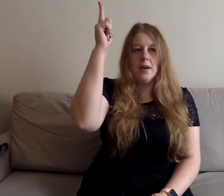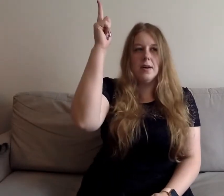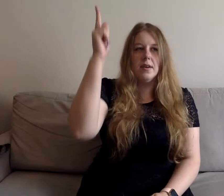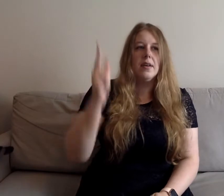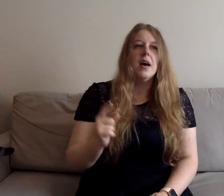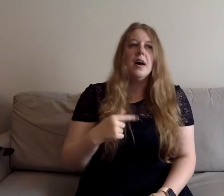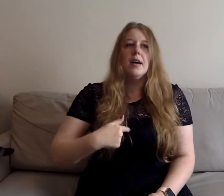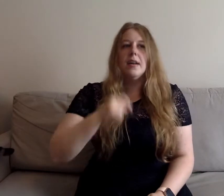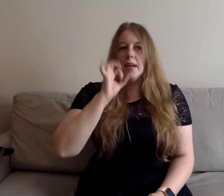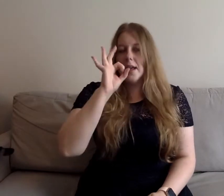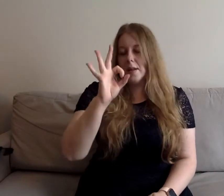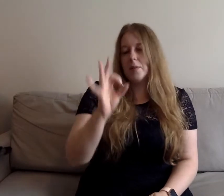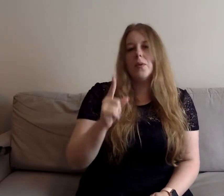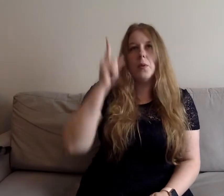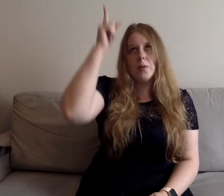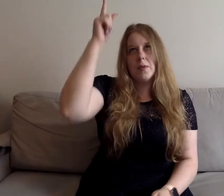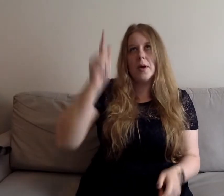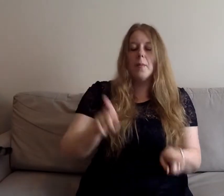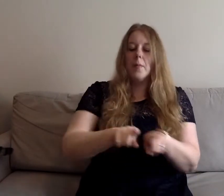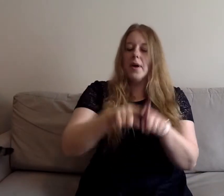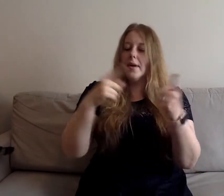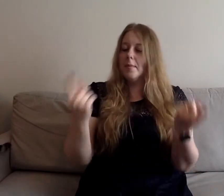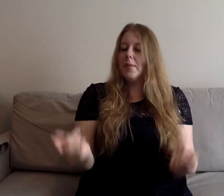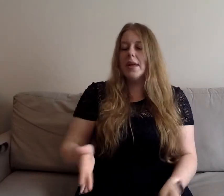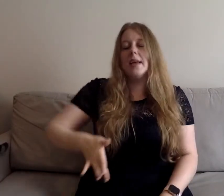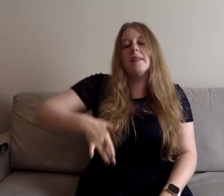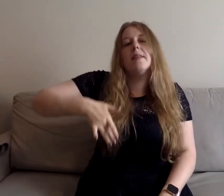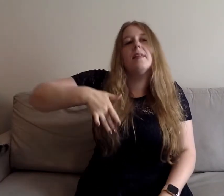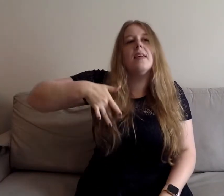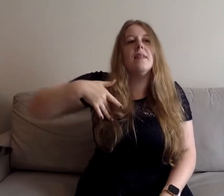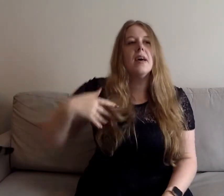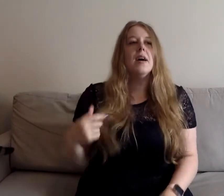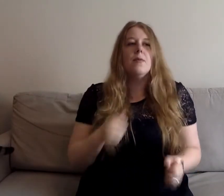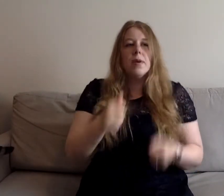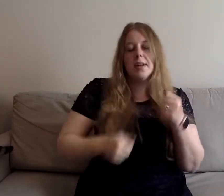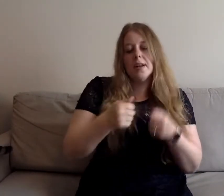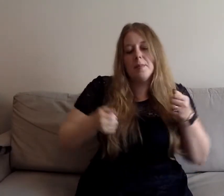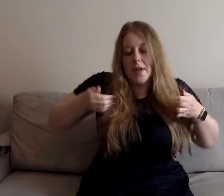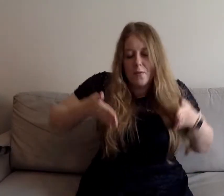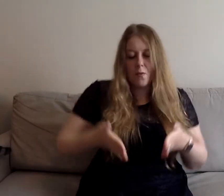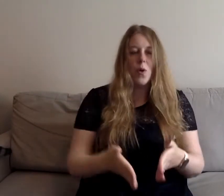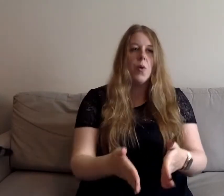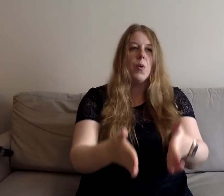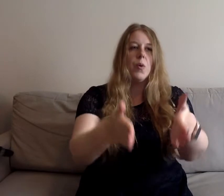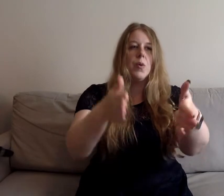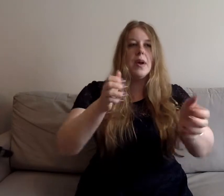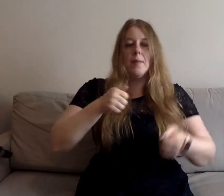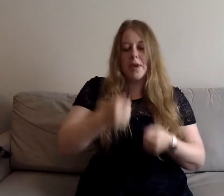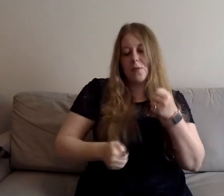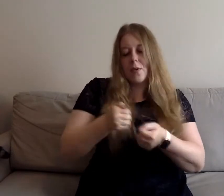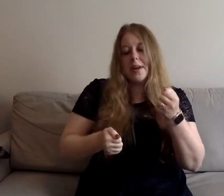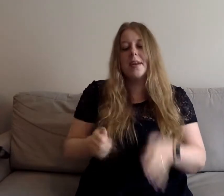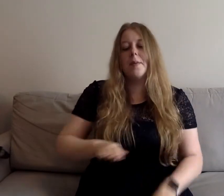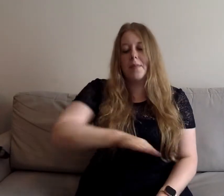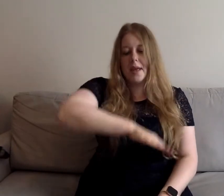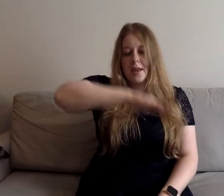And I get him to swallow glaciers Be running up that road Be running up that